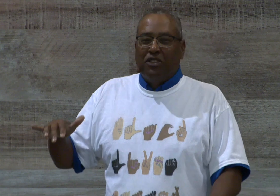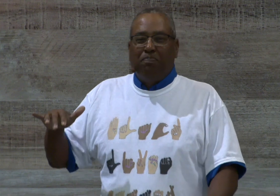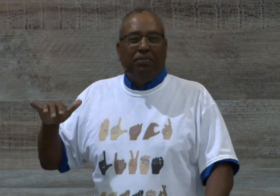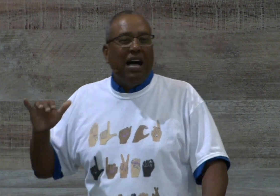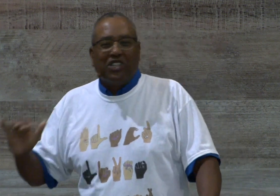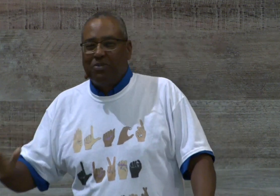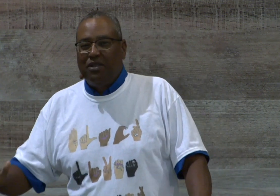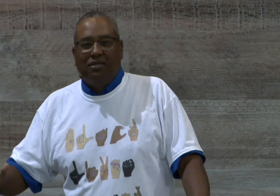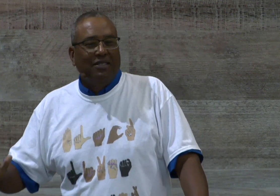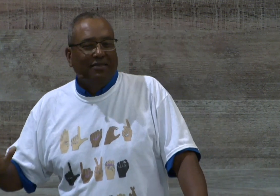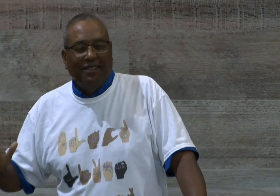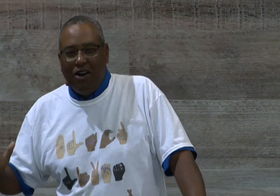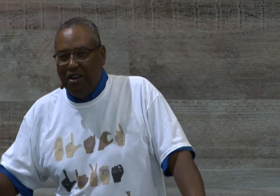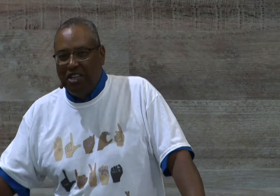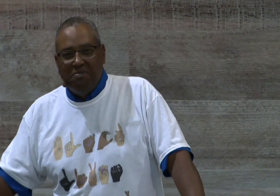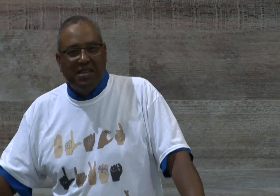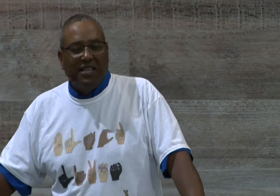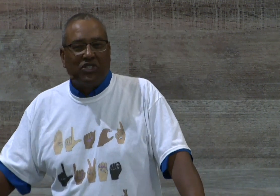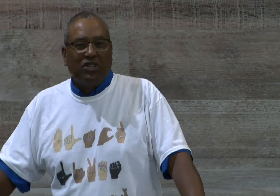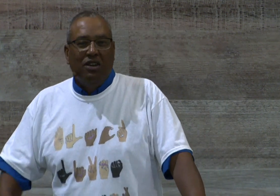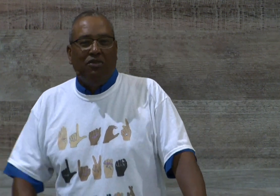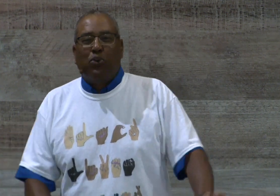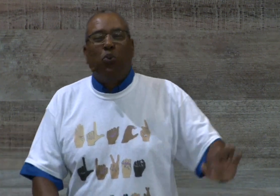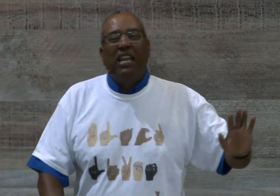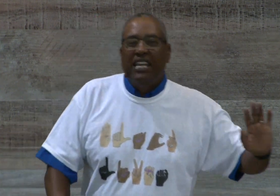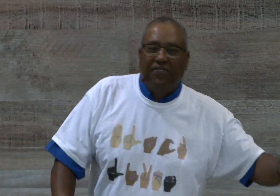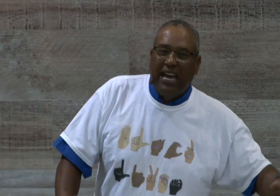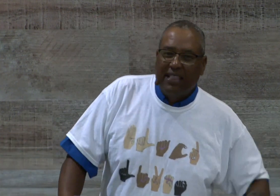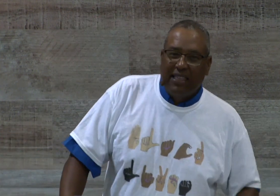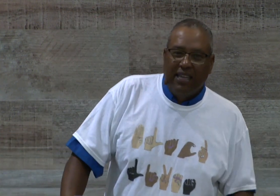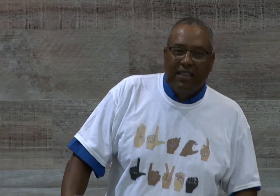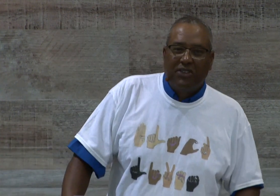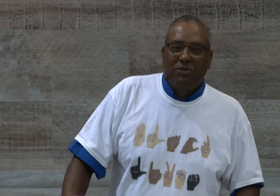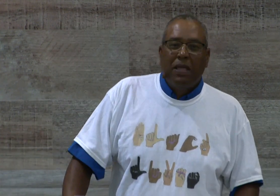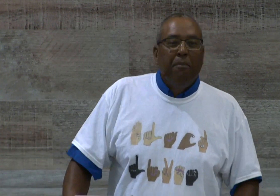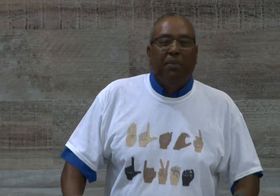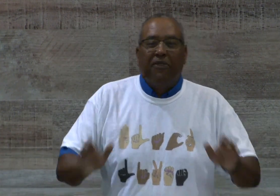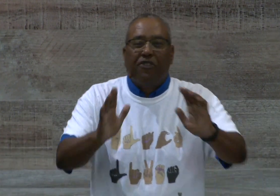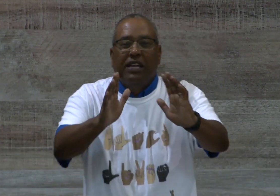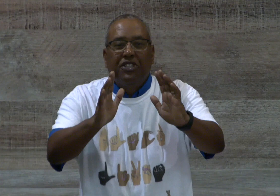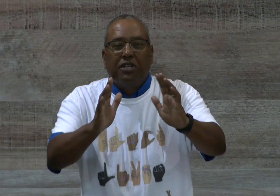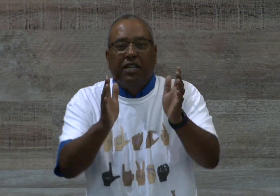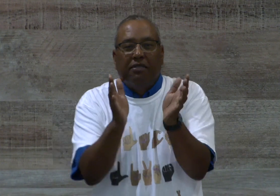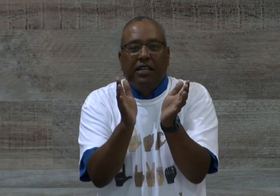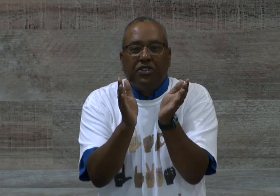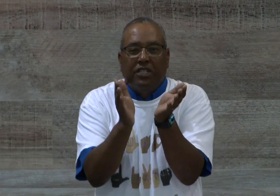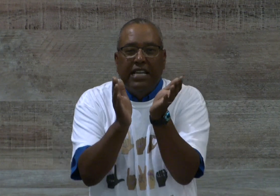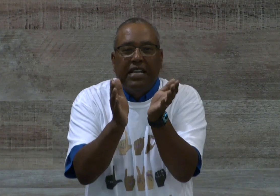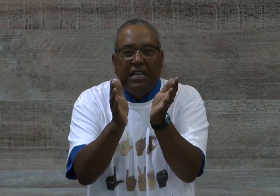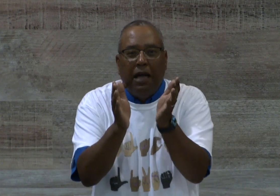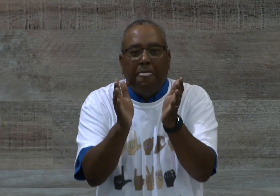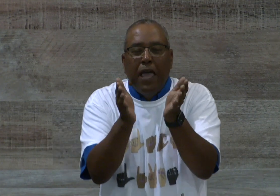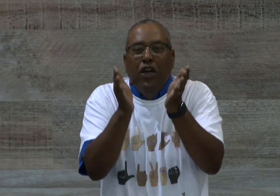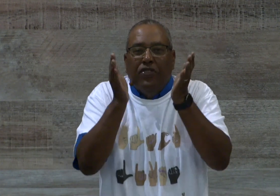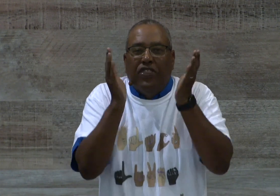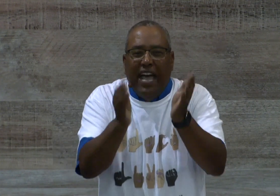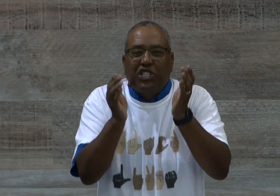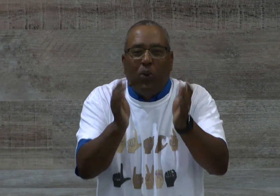plausible arguments, with what if kind of things. But my friends, here it is, lean in now. That's why